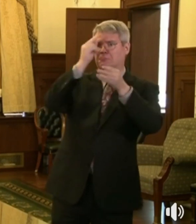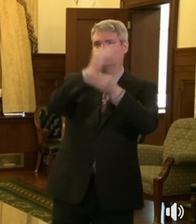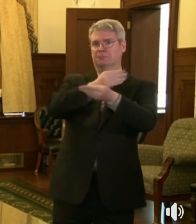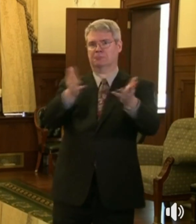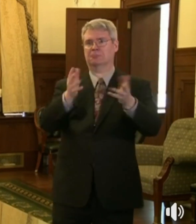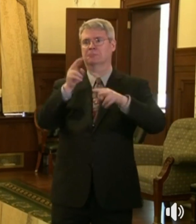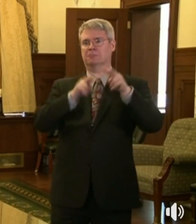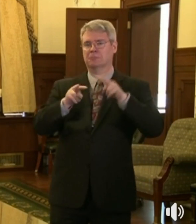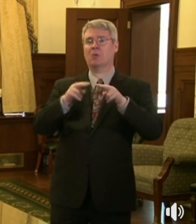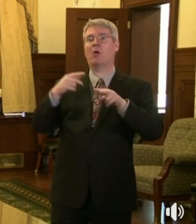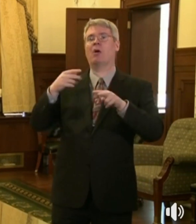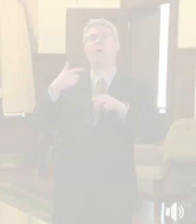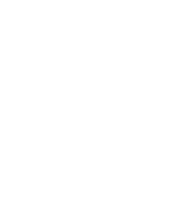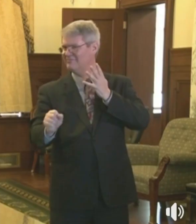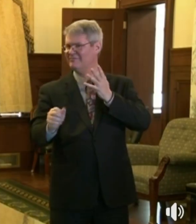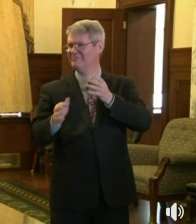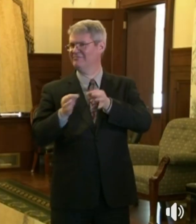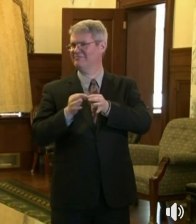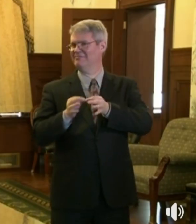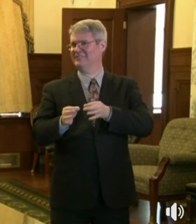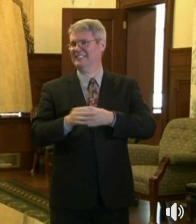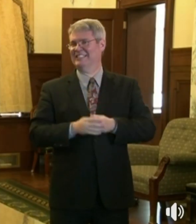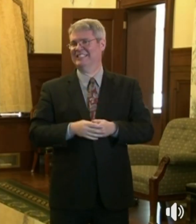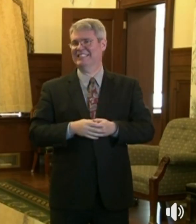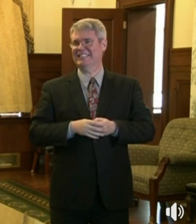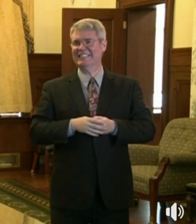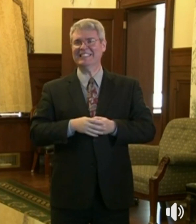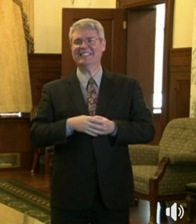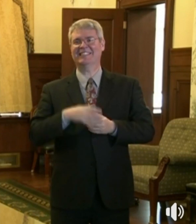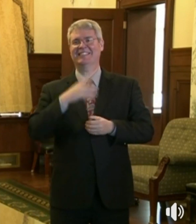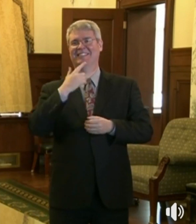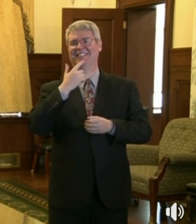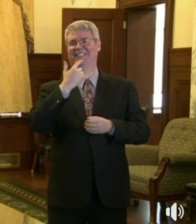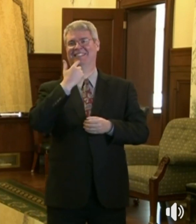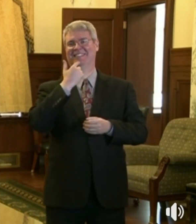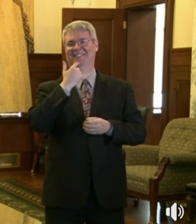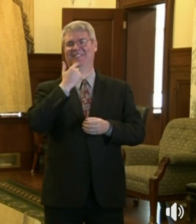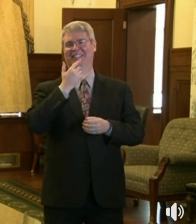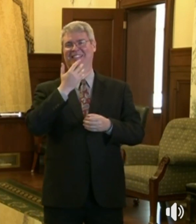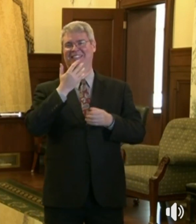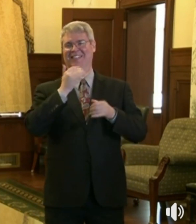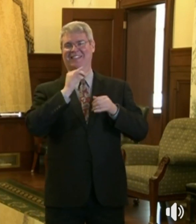cases and set us back. We are not going to be back to normal until we have a vaccine.